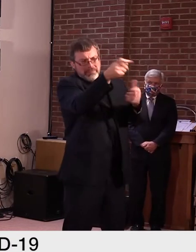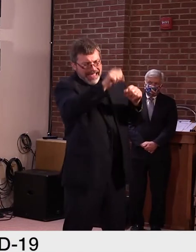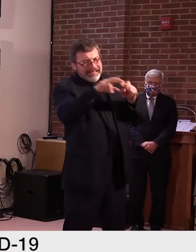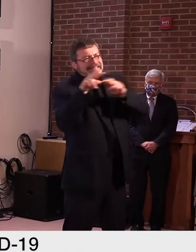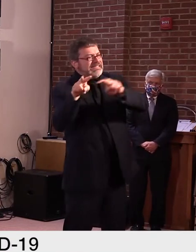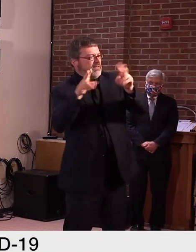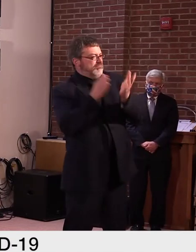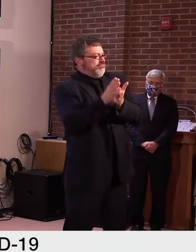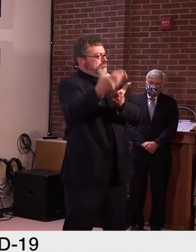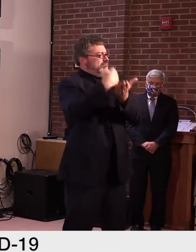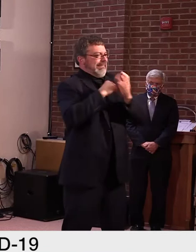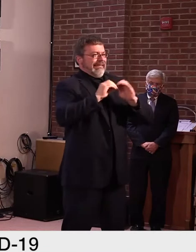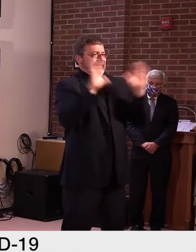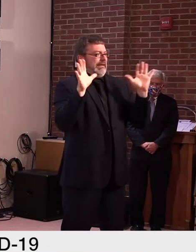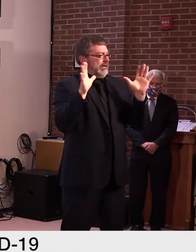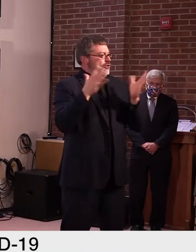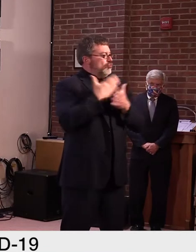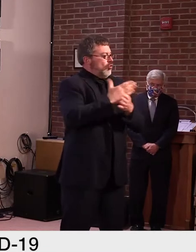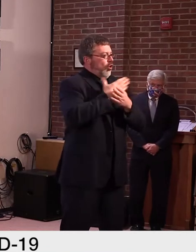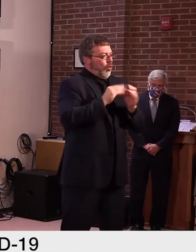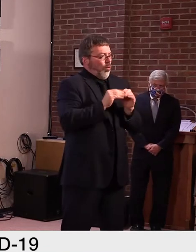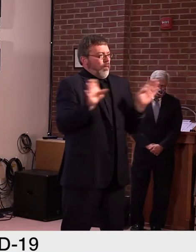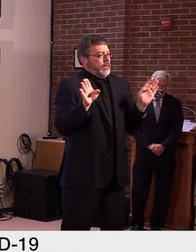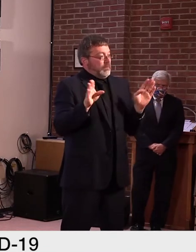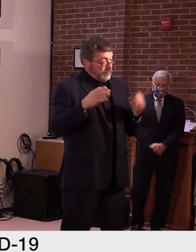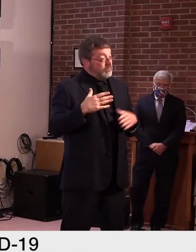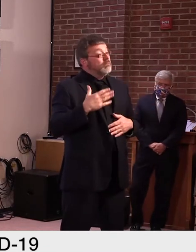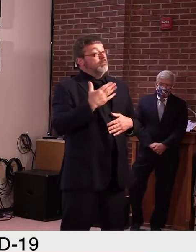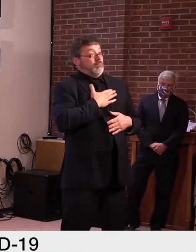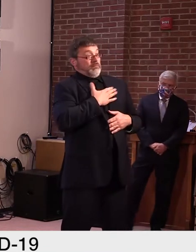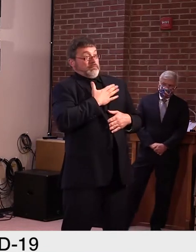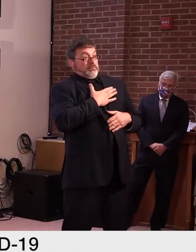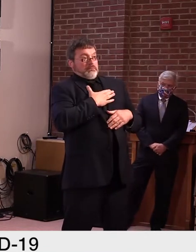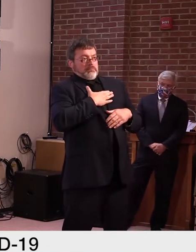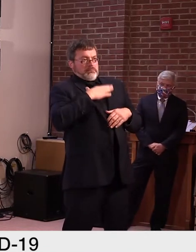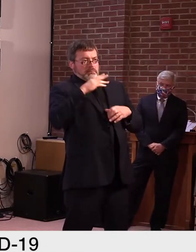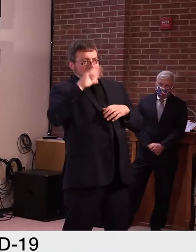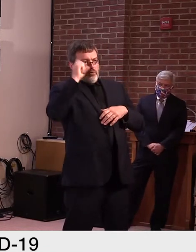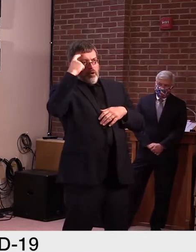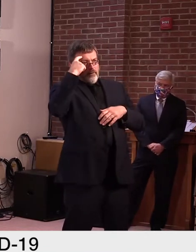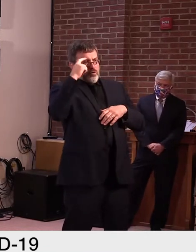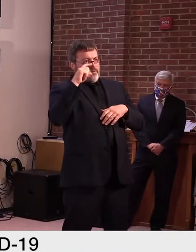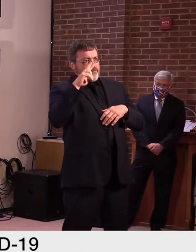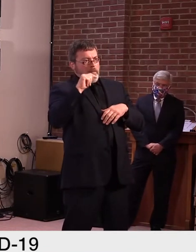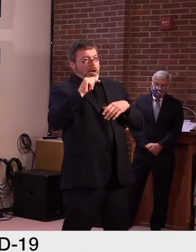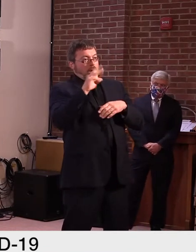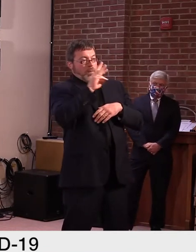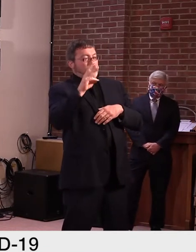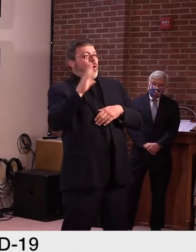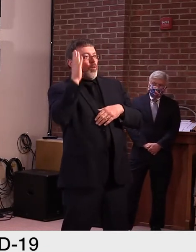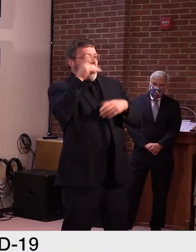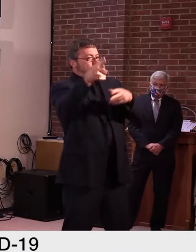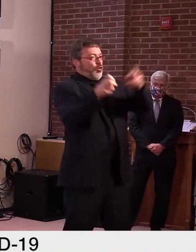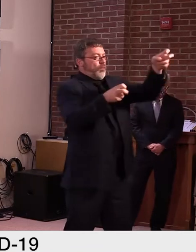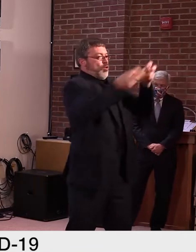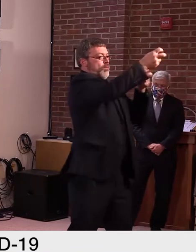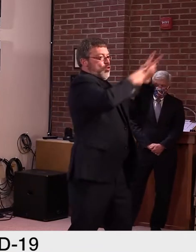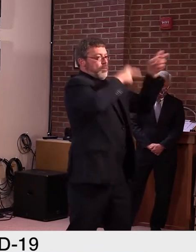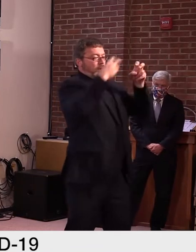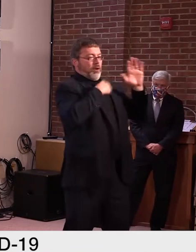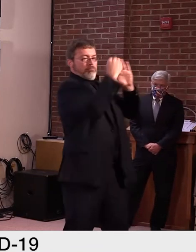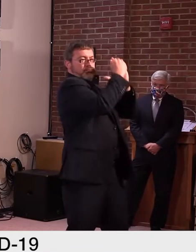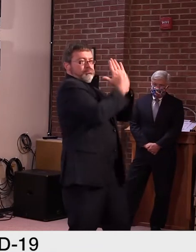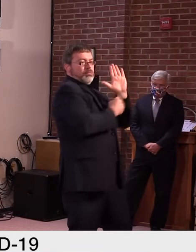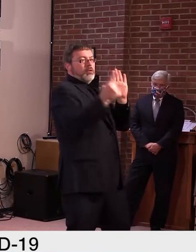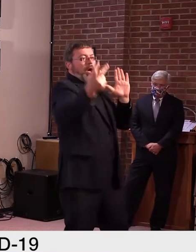website that has all of those dashboards easily accessible as well as weekly an update on each of